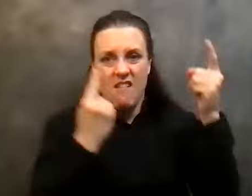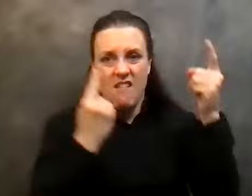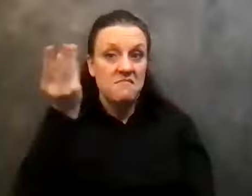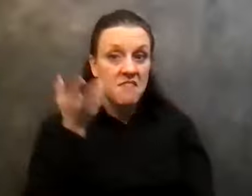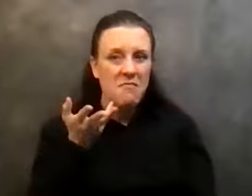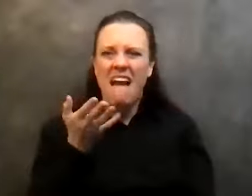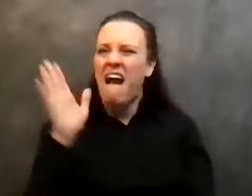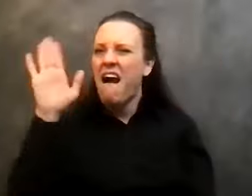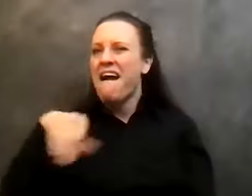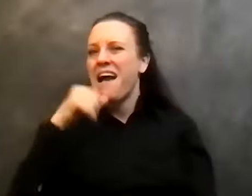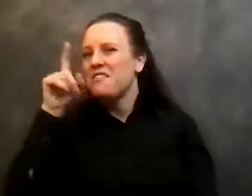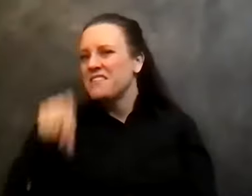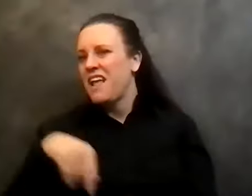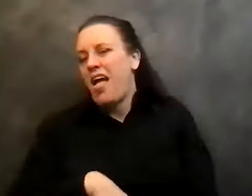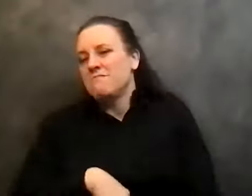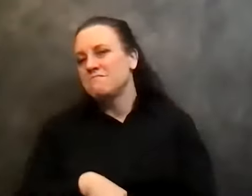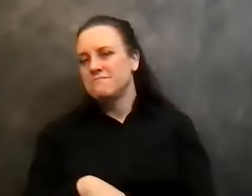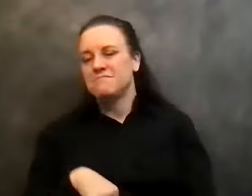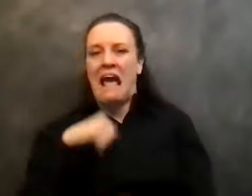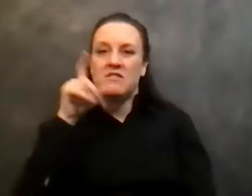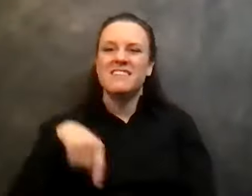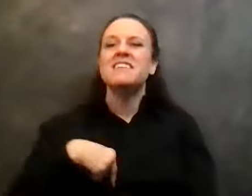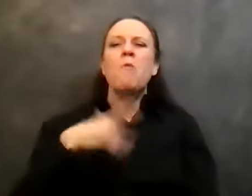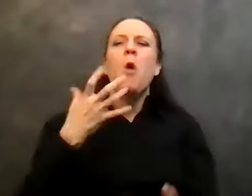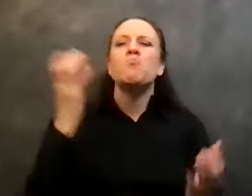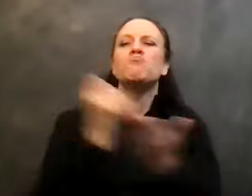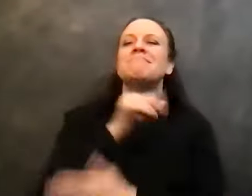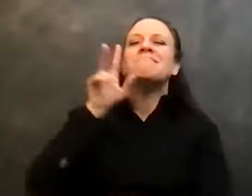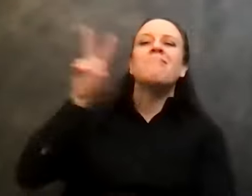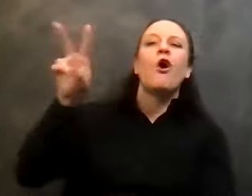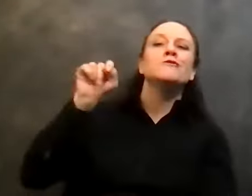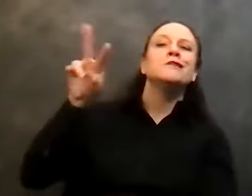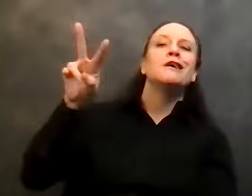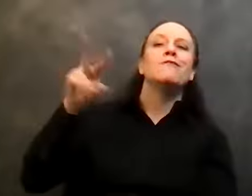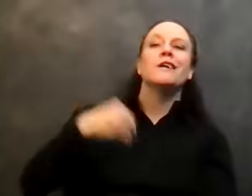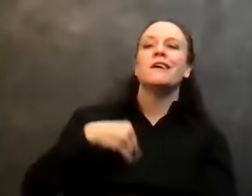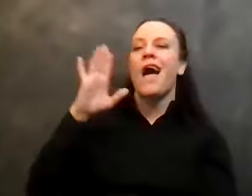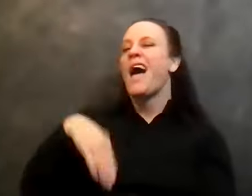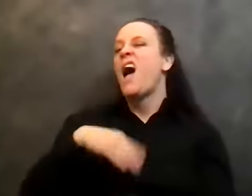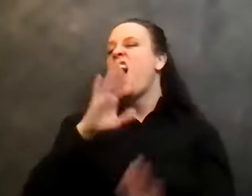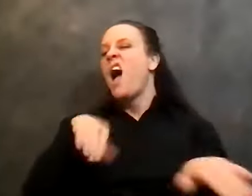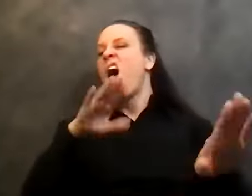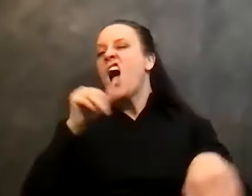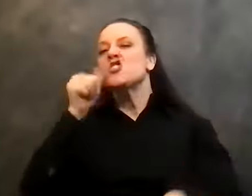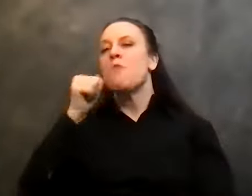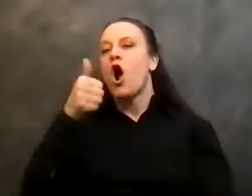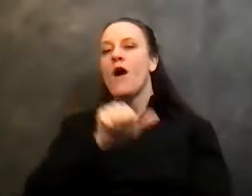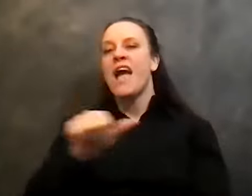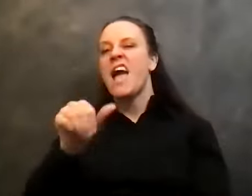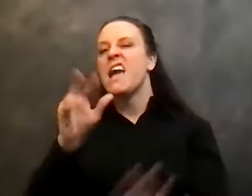don't need to do this. You know, there's something good on TV tonight. You know, I'll go to a meeting tomorrow night. You know, I have a mind that